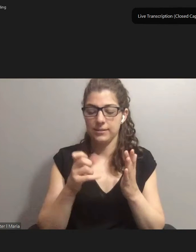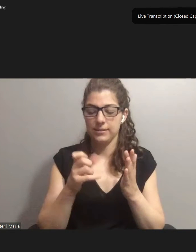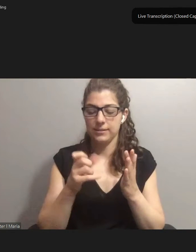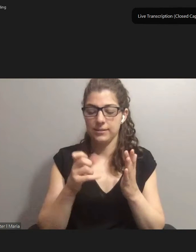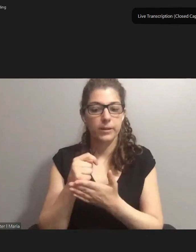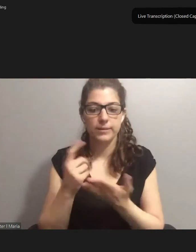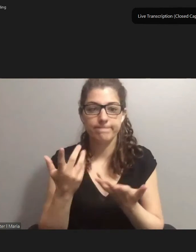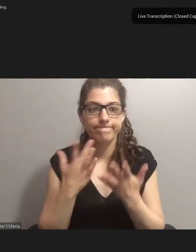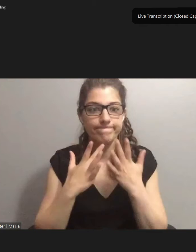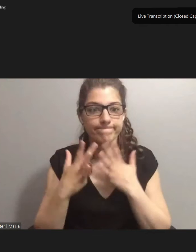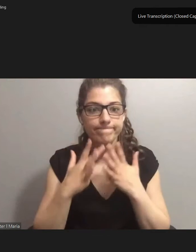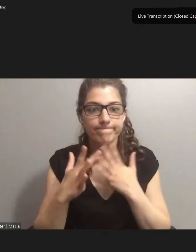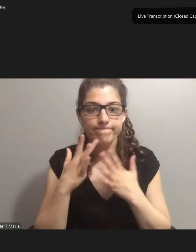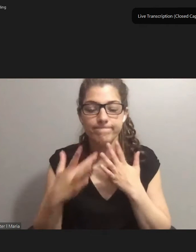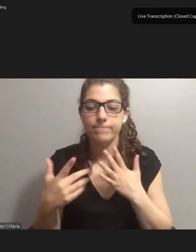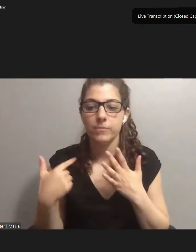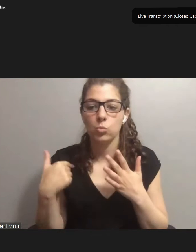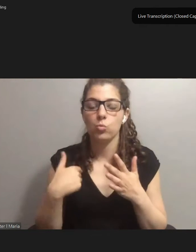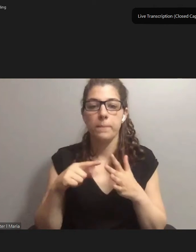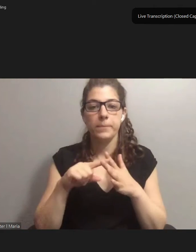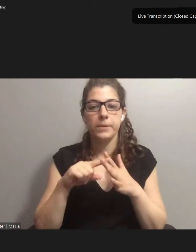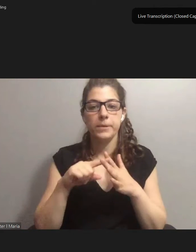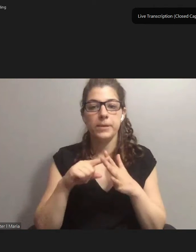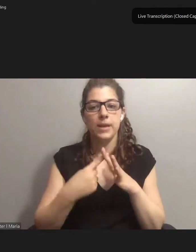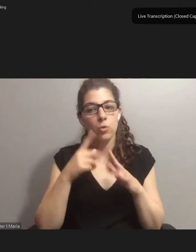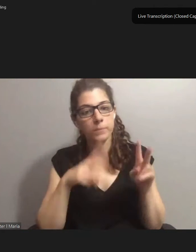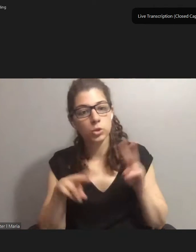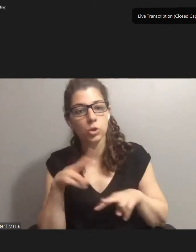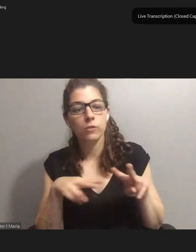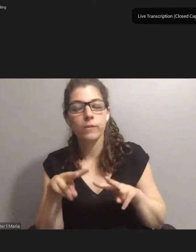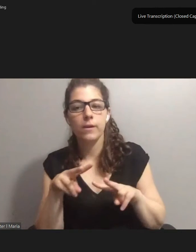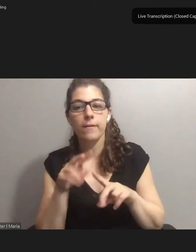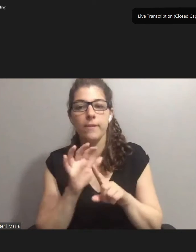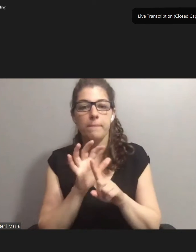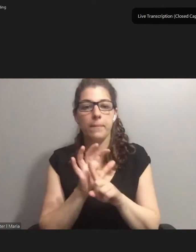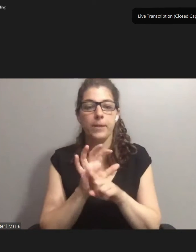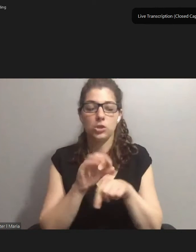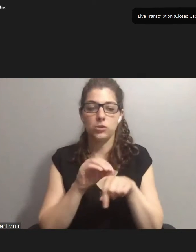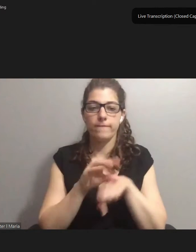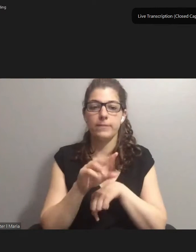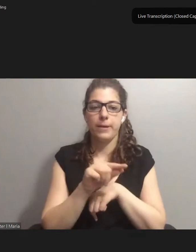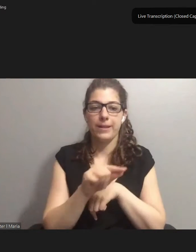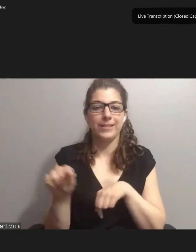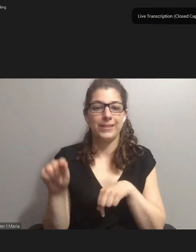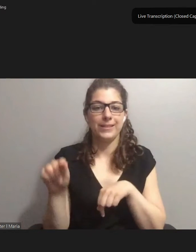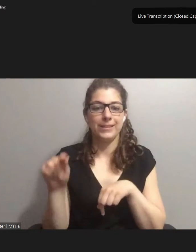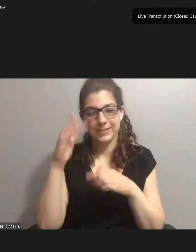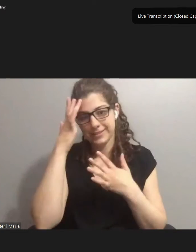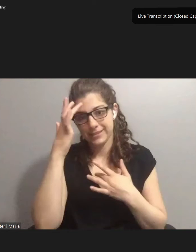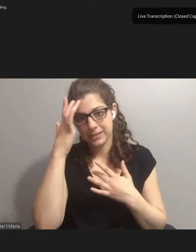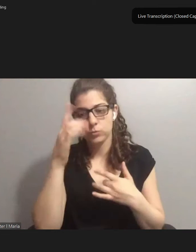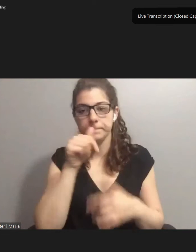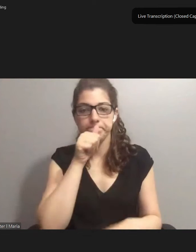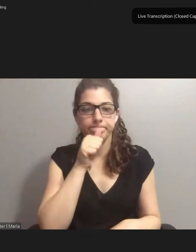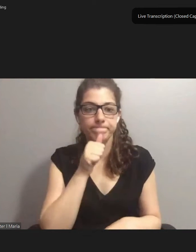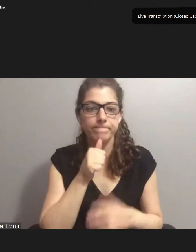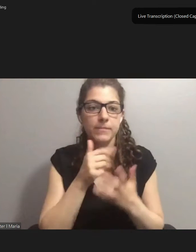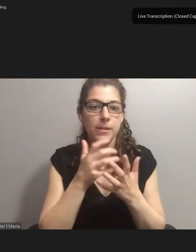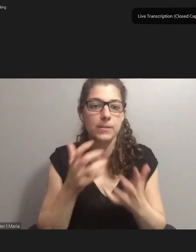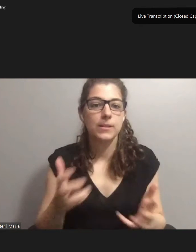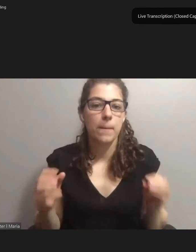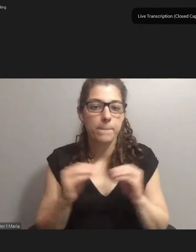We then began to observe that the population affected by this disease was suffering much more